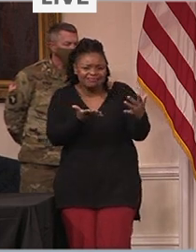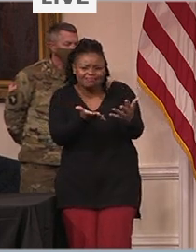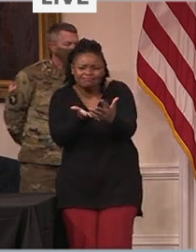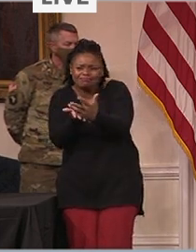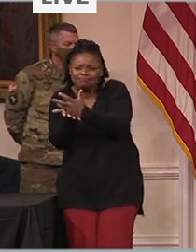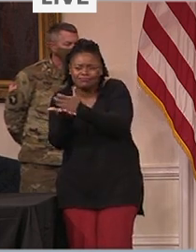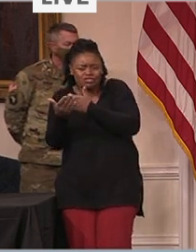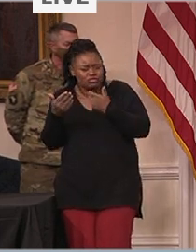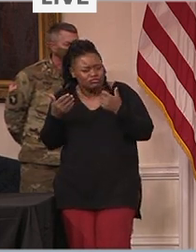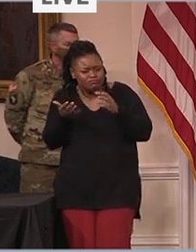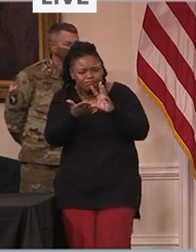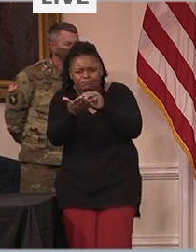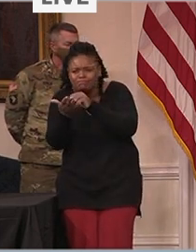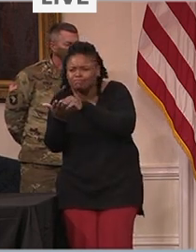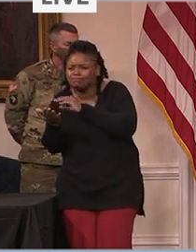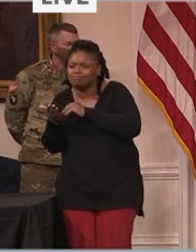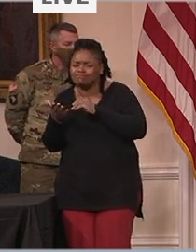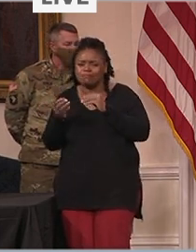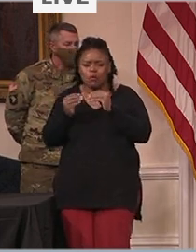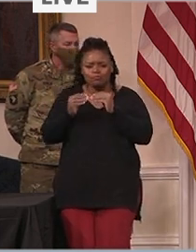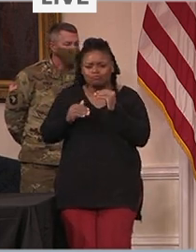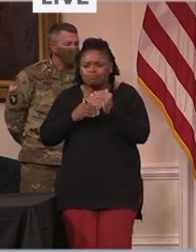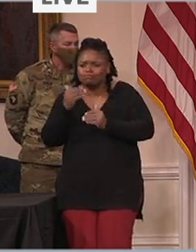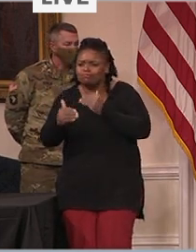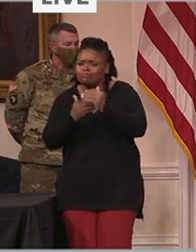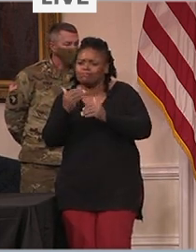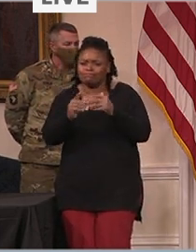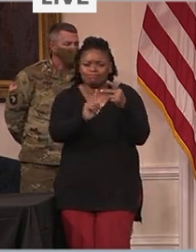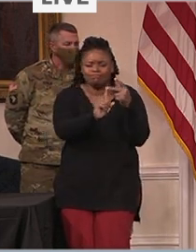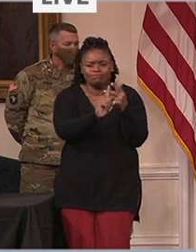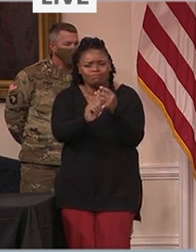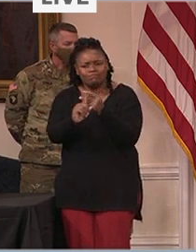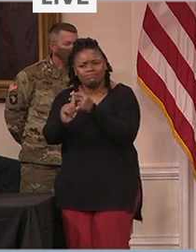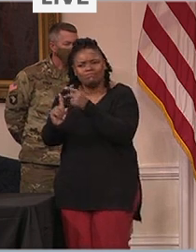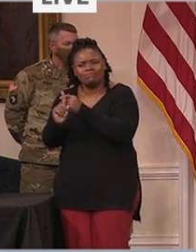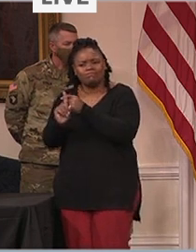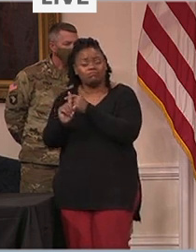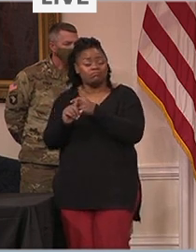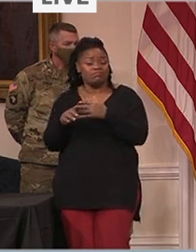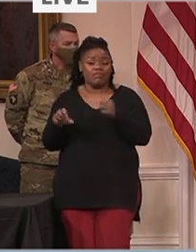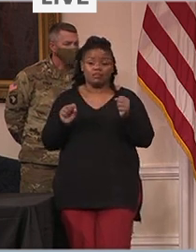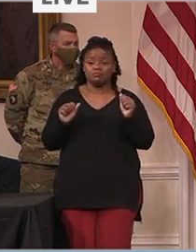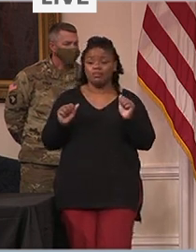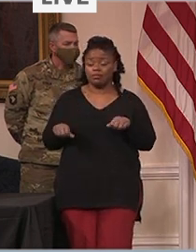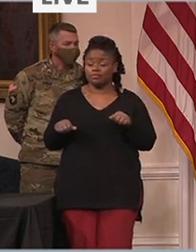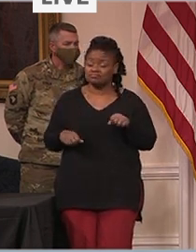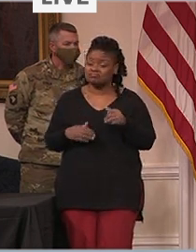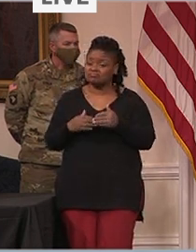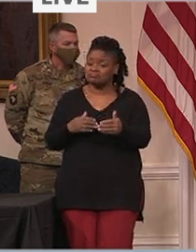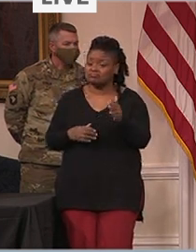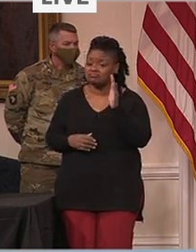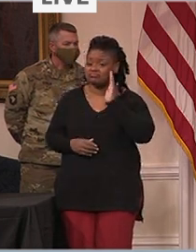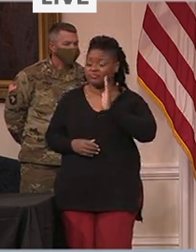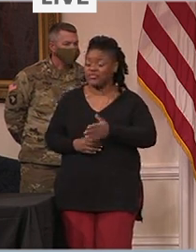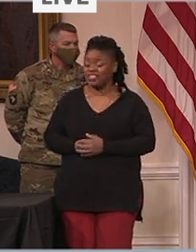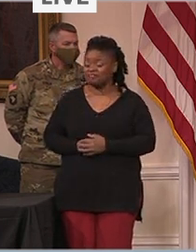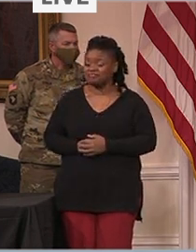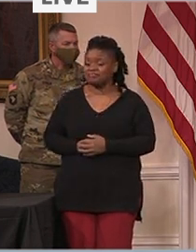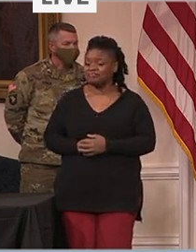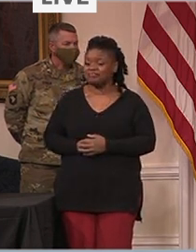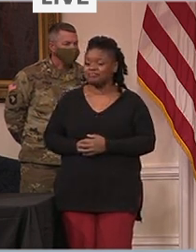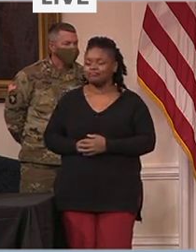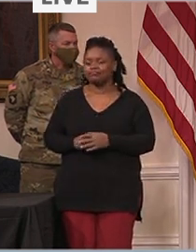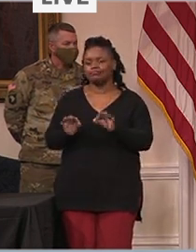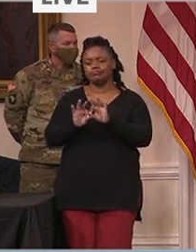get more shots into more arms as quickly as we possibly can in a safe and orderly